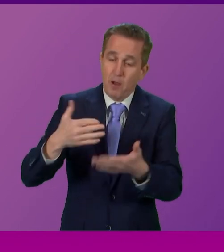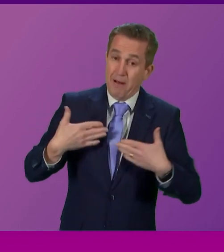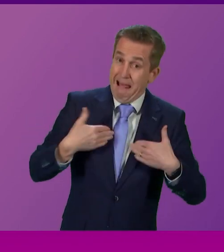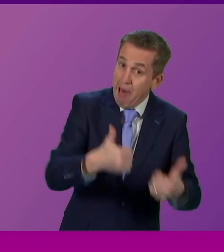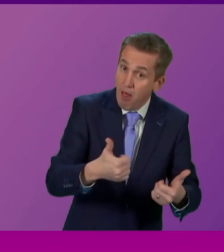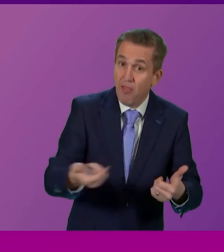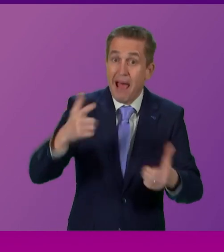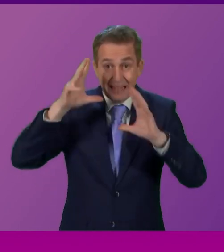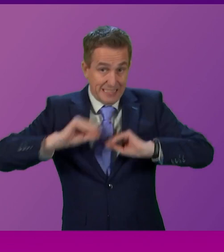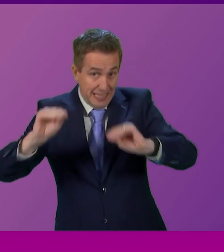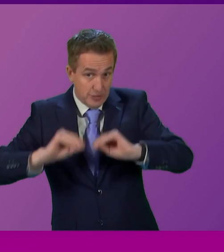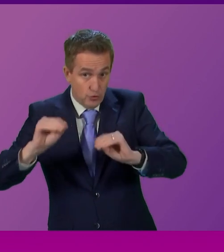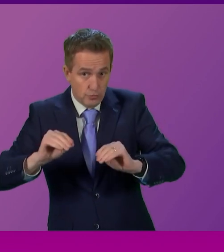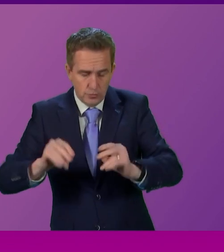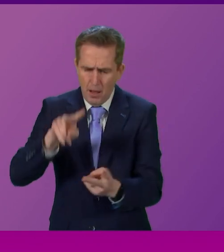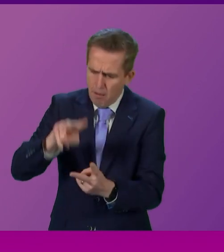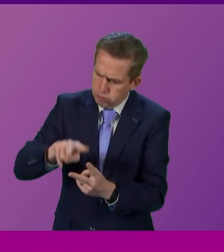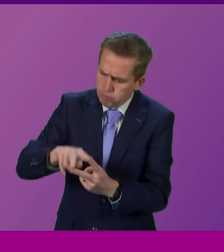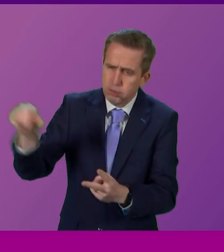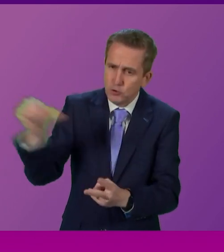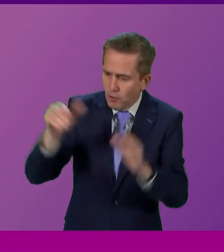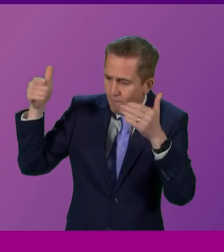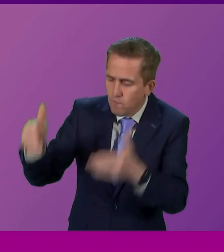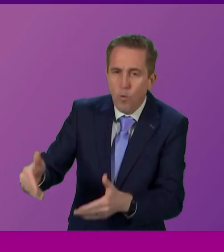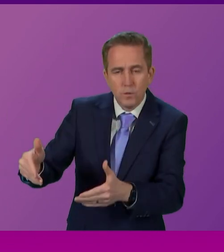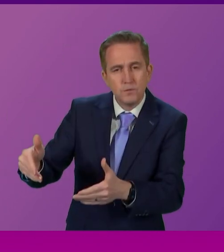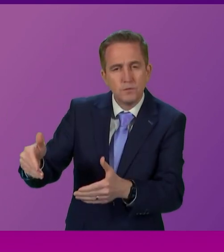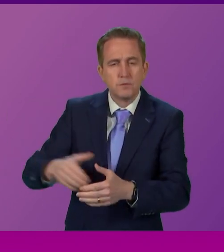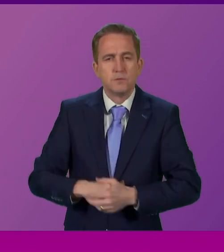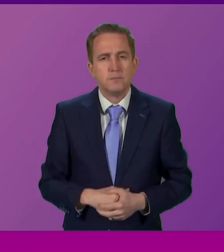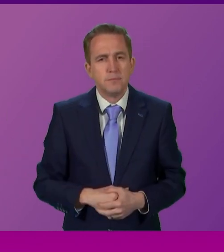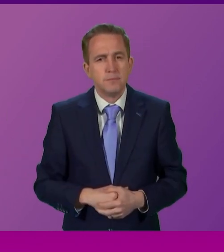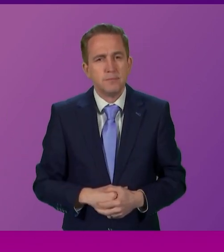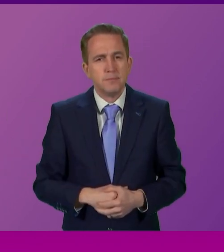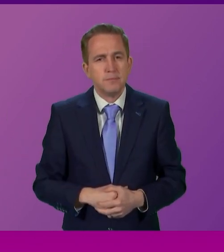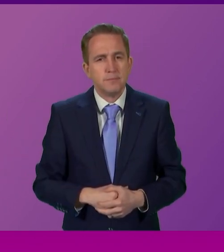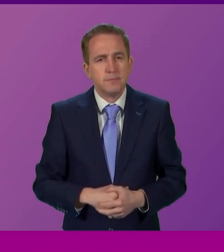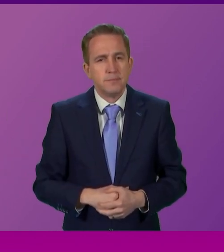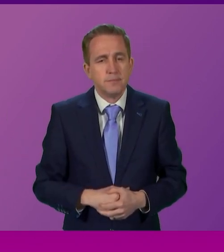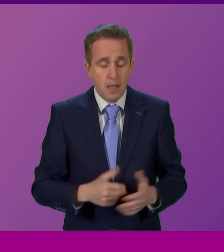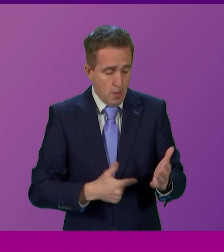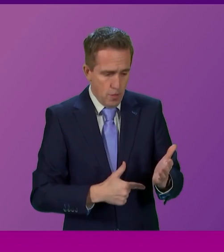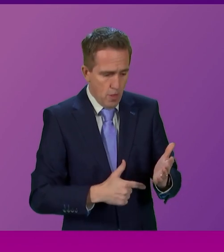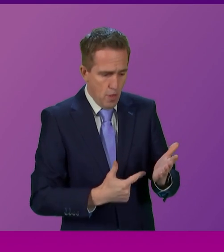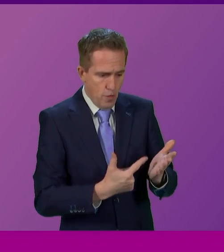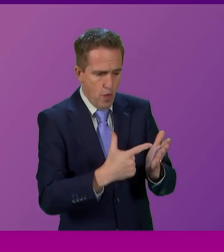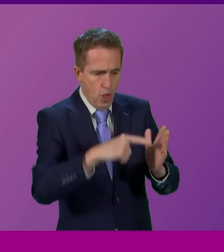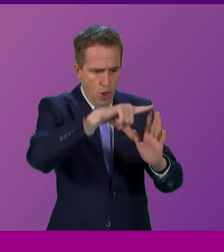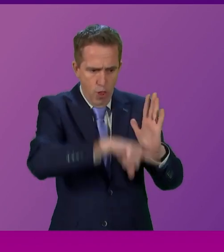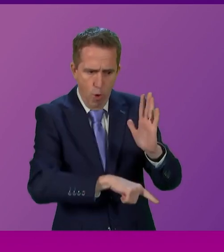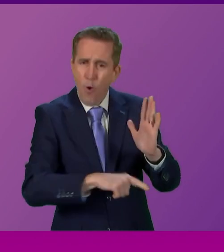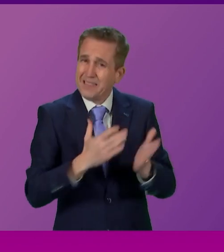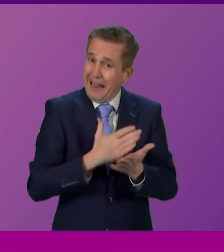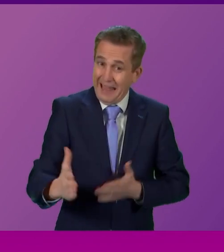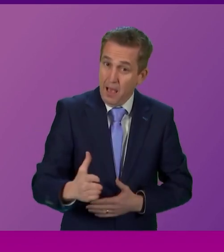in a much, much better place. Not least because, as a matter of law, it is now unequivocally clear that this Parliament